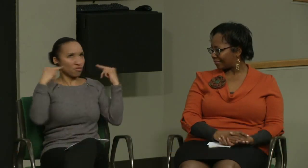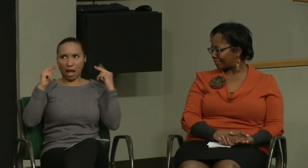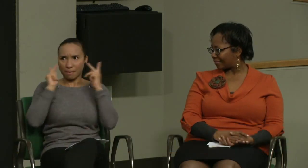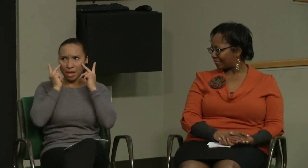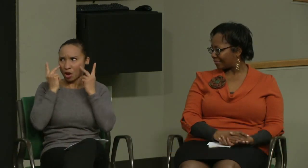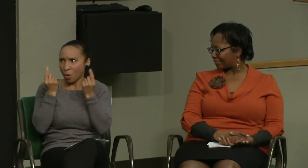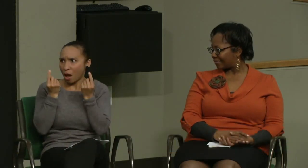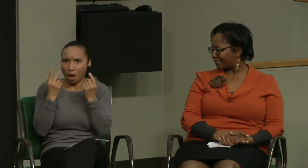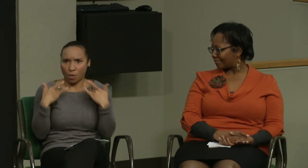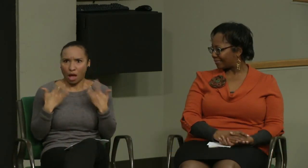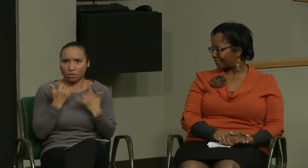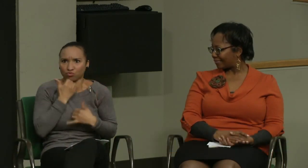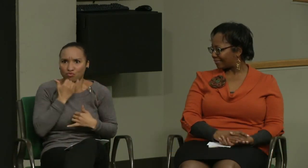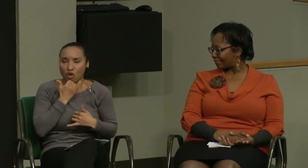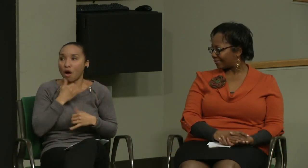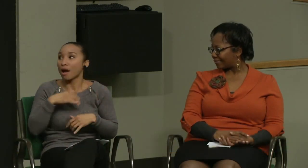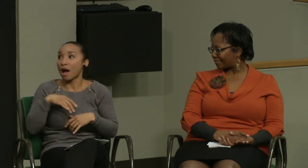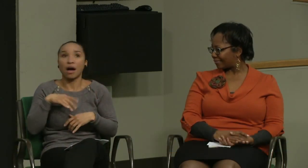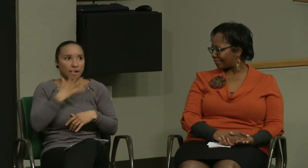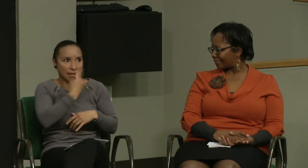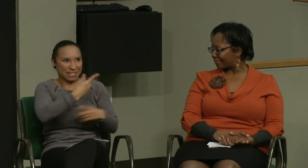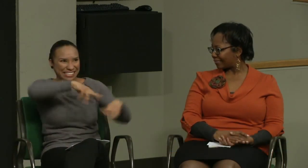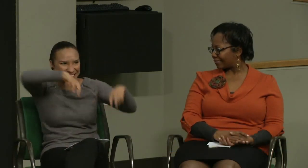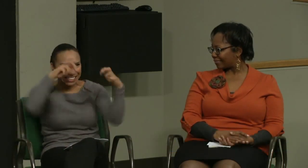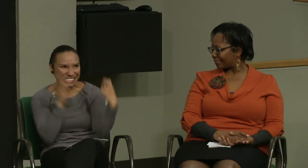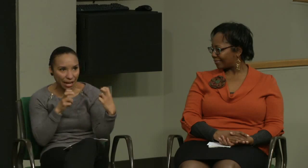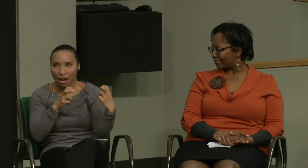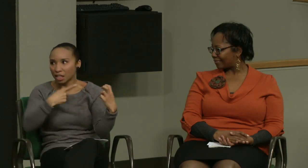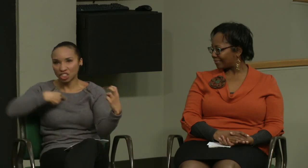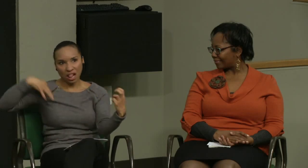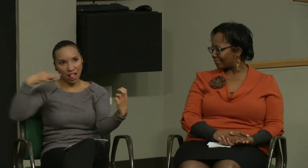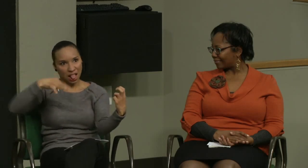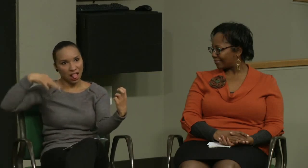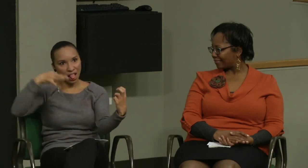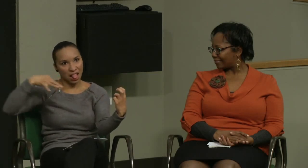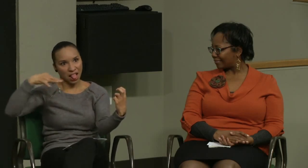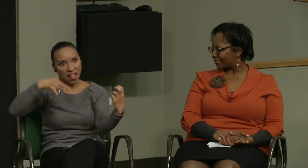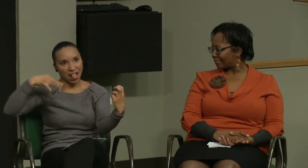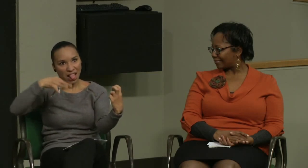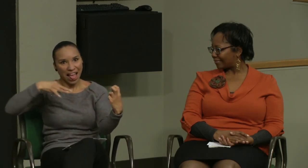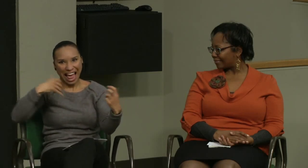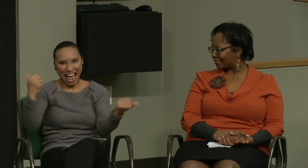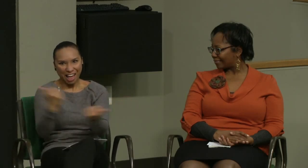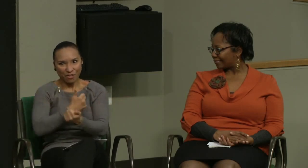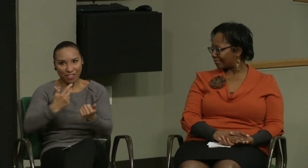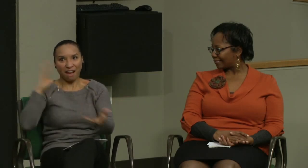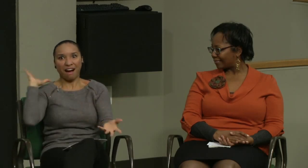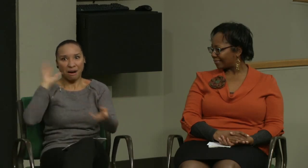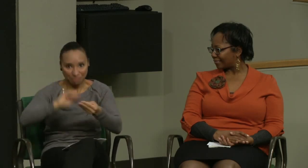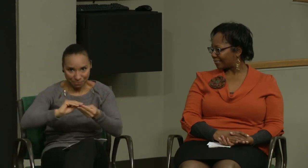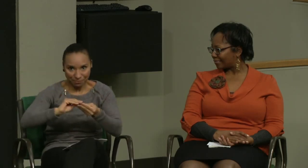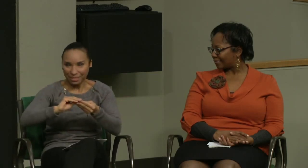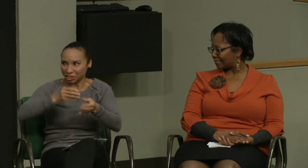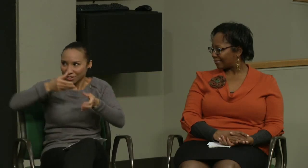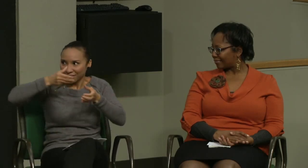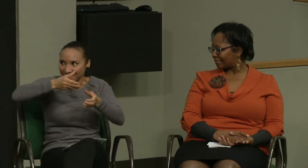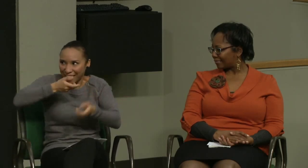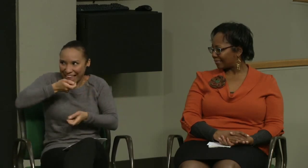wouldn't understand and I would be looking around all paranoid and wondering. And Pam would sit down with me and talk to me about, you know, the